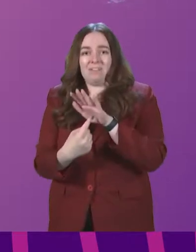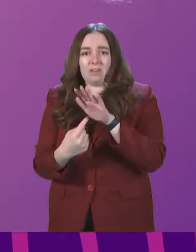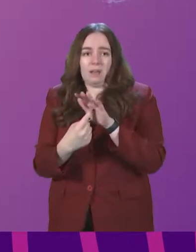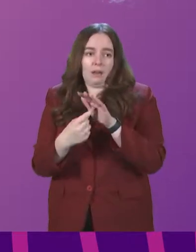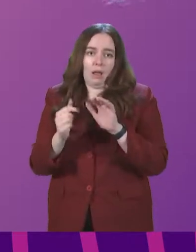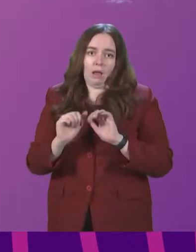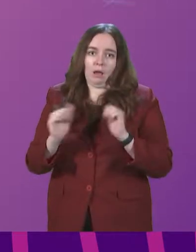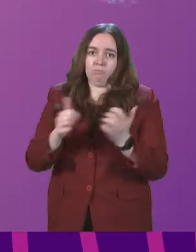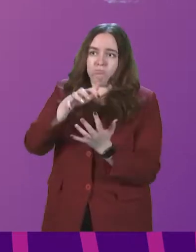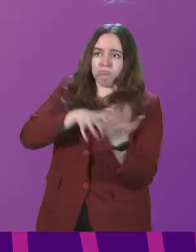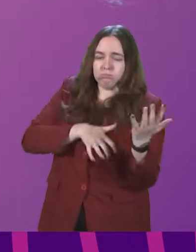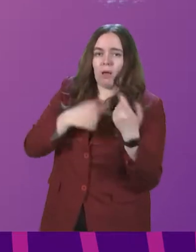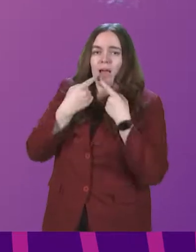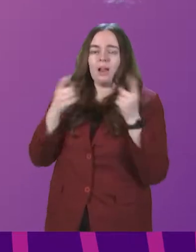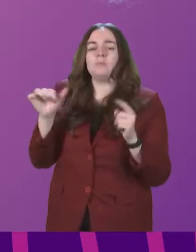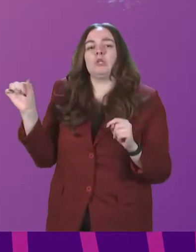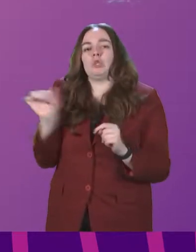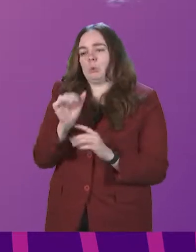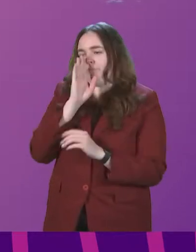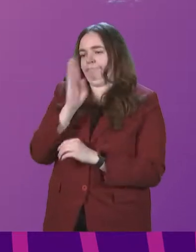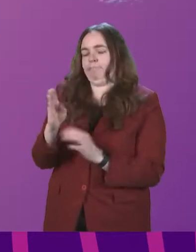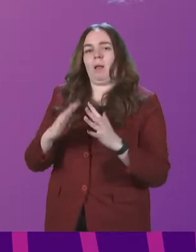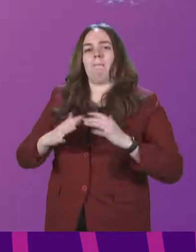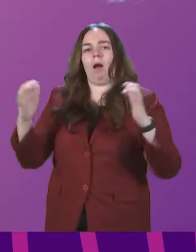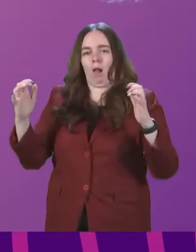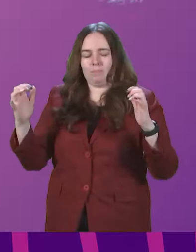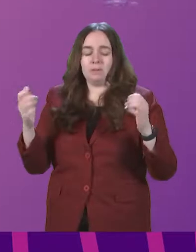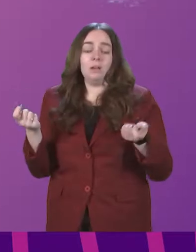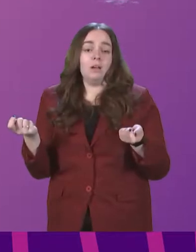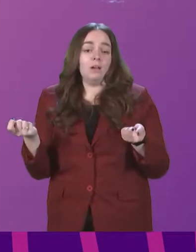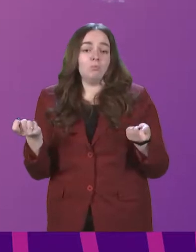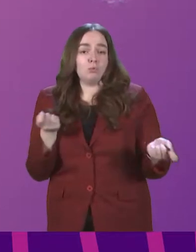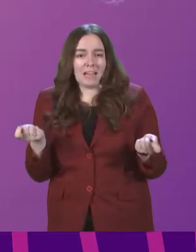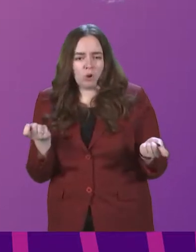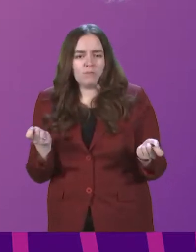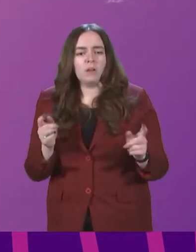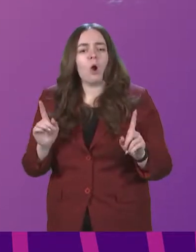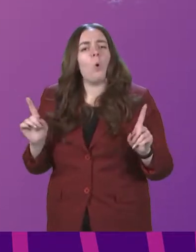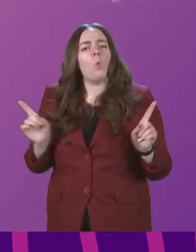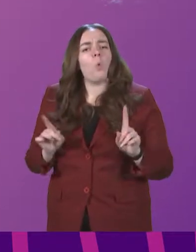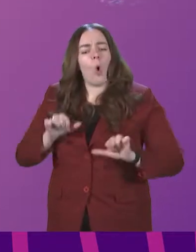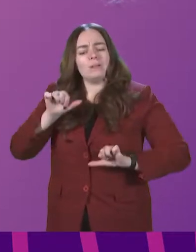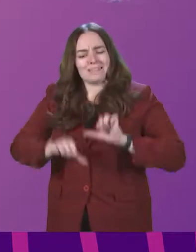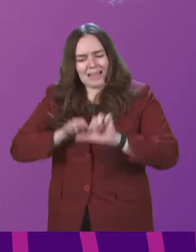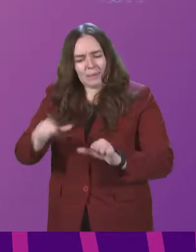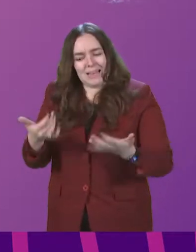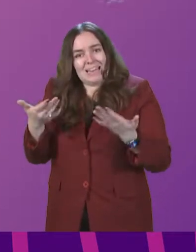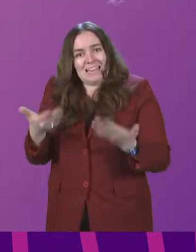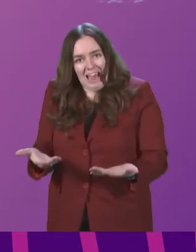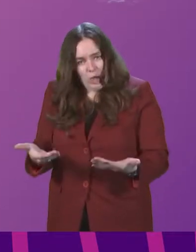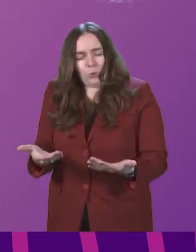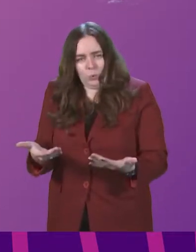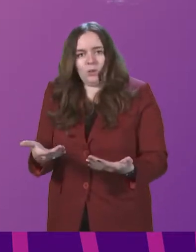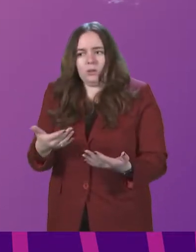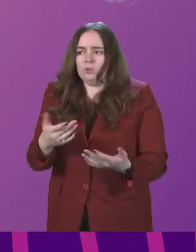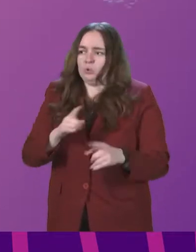announcements should be made to Parliament. Presiding Officer, what steps can now be taken to